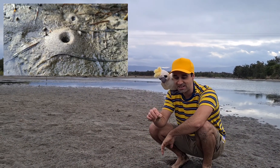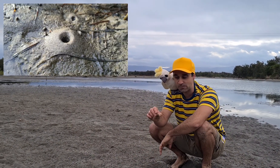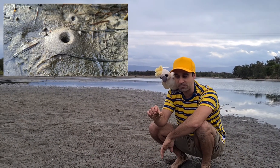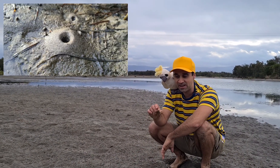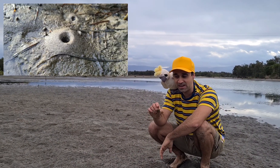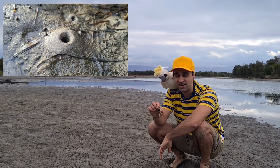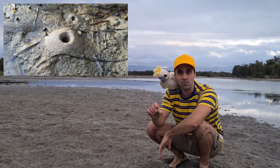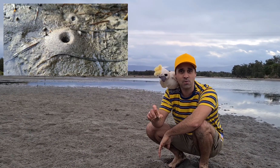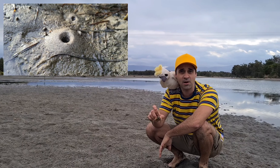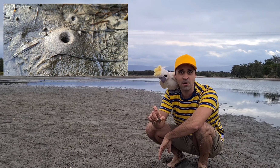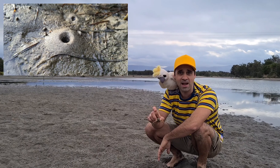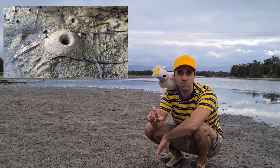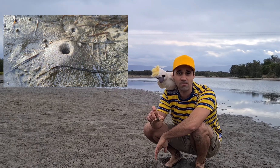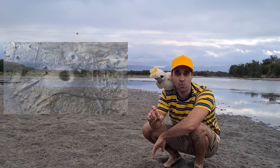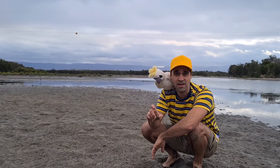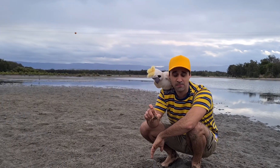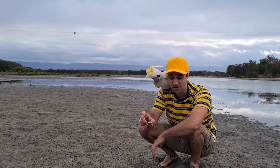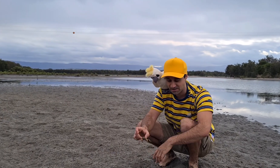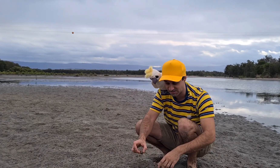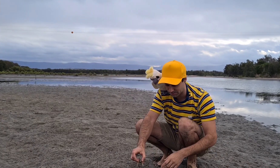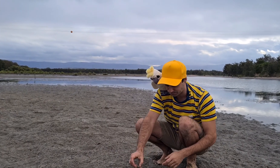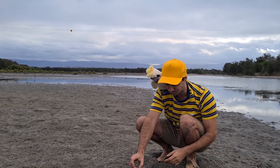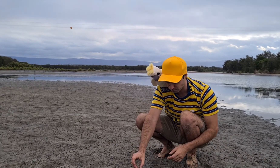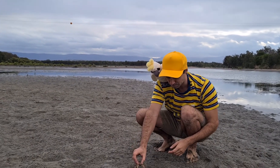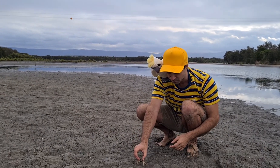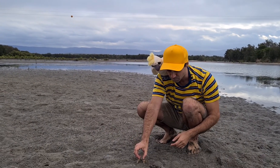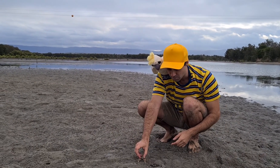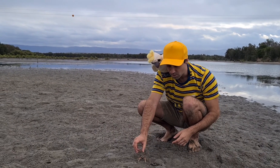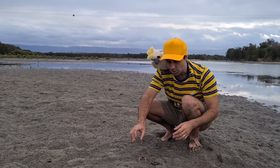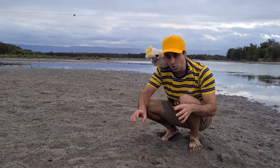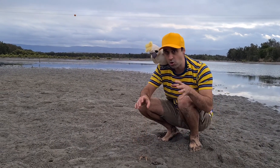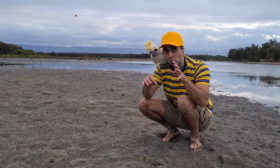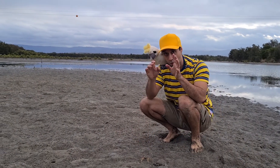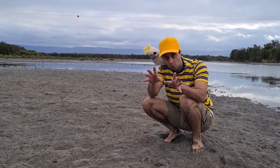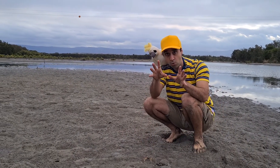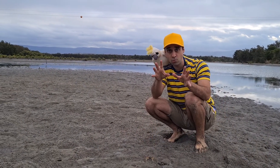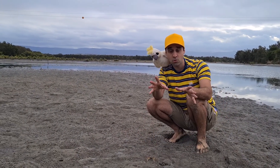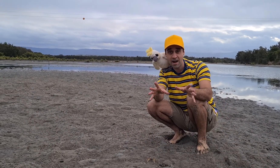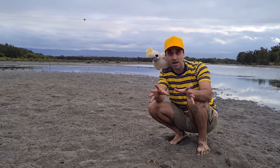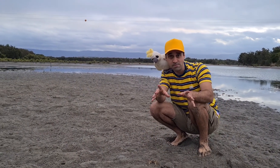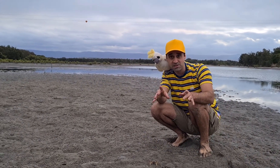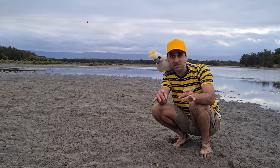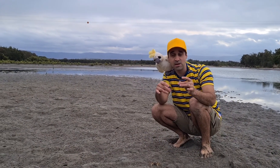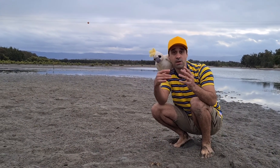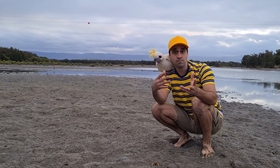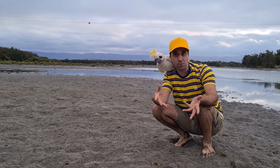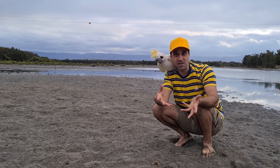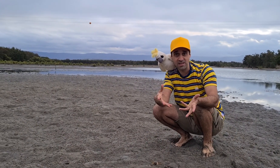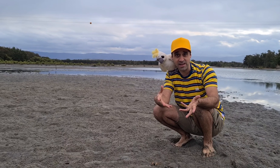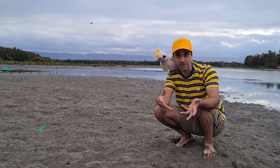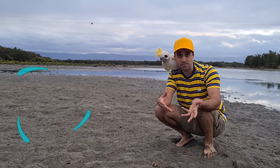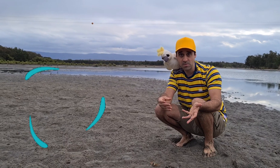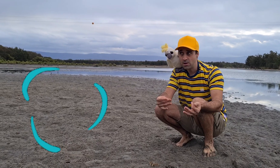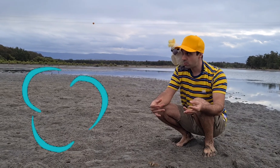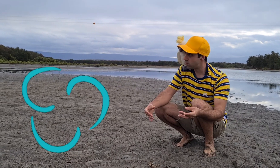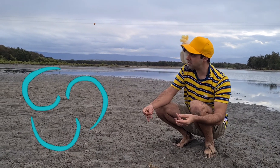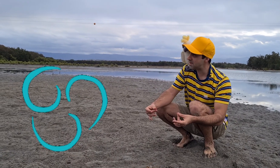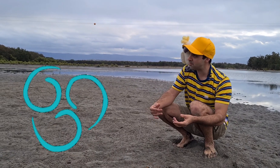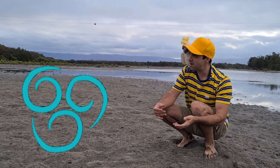to feed and run around with all their friends. Not all crabs breathe air. What's that, Brian?